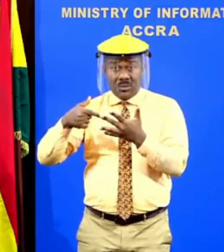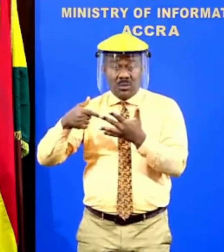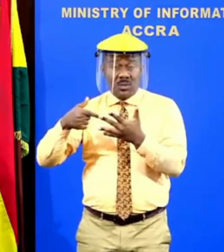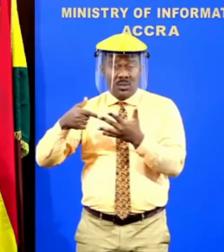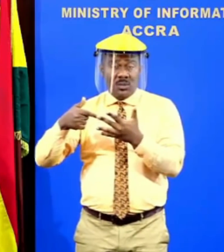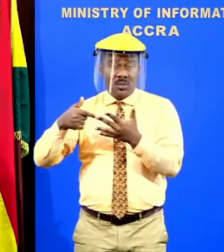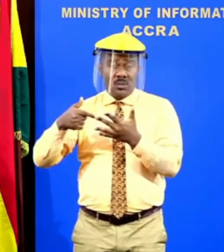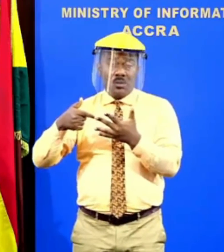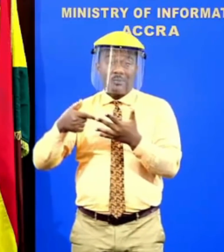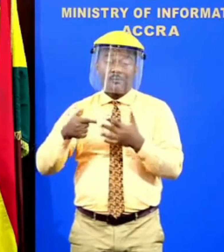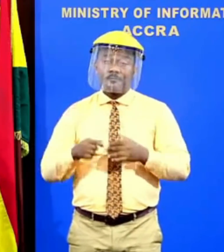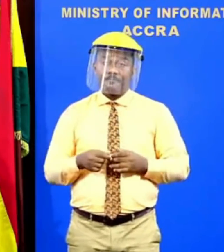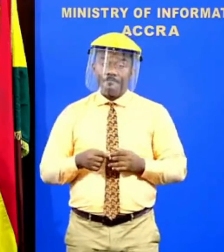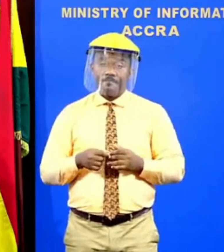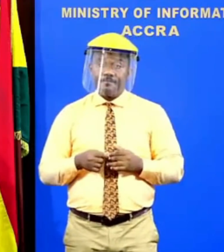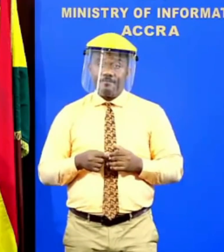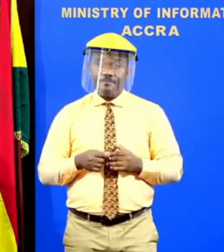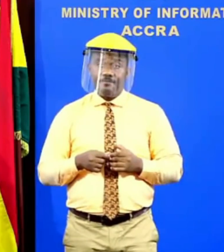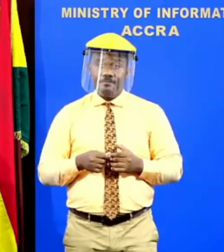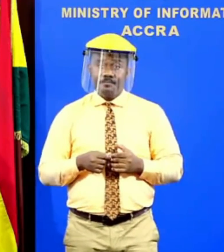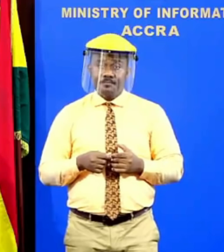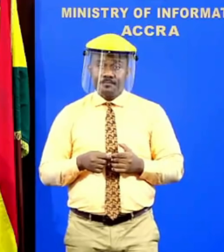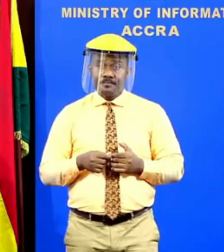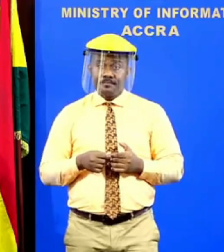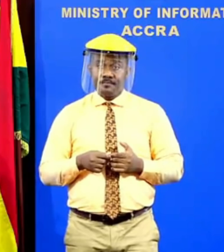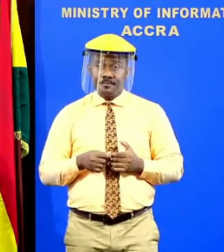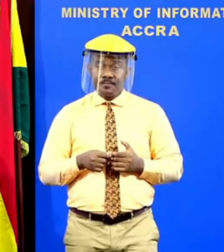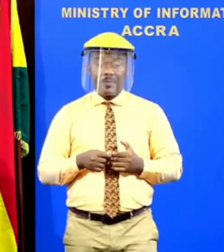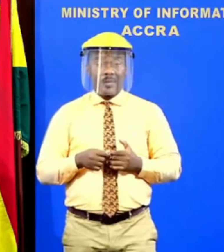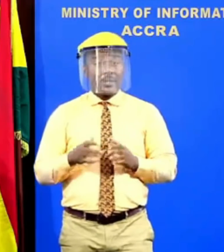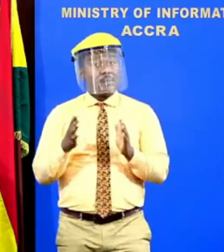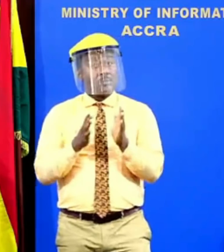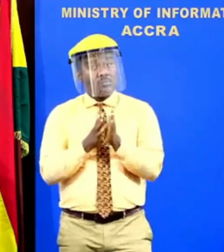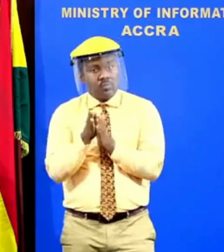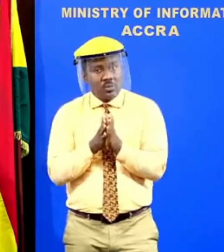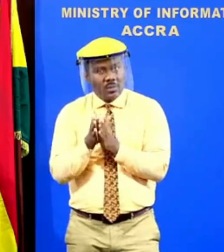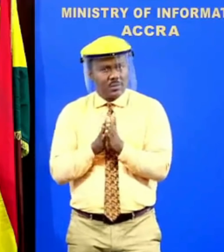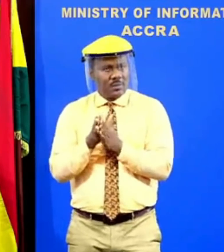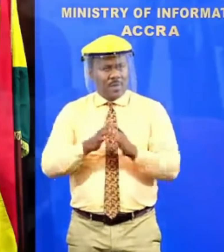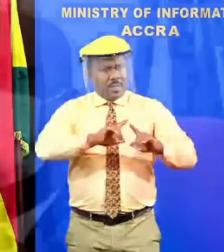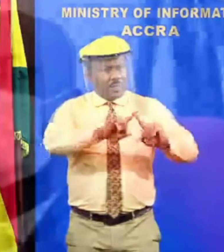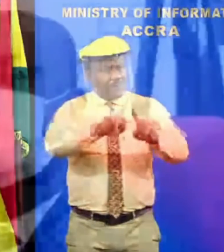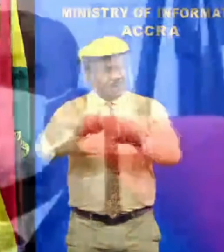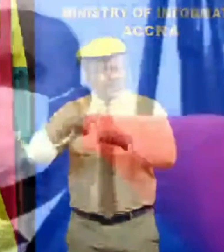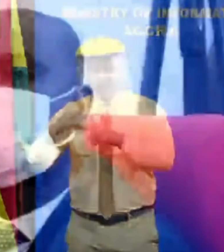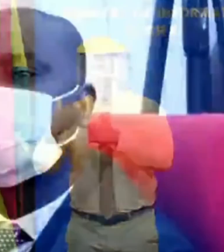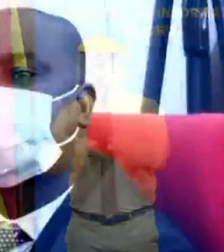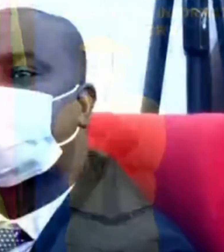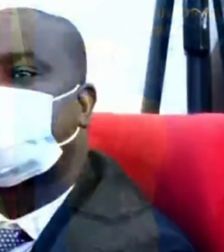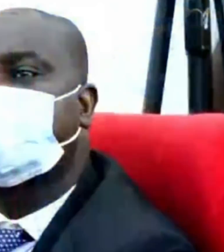you know, call for, is culminated in the call for expression of interest in several countries. We have even,